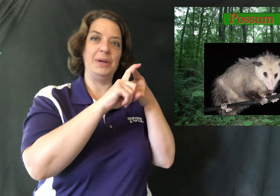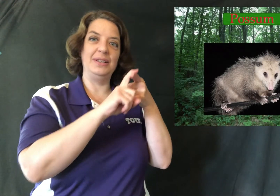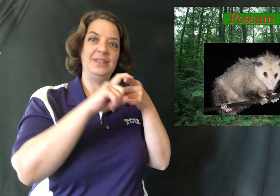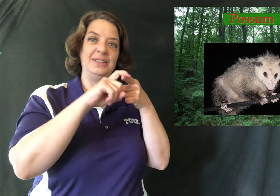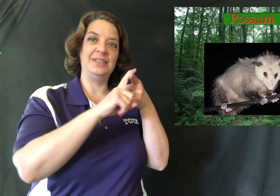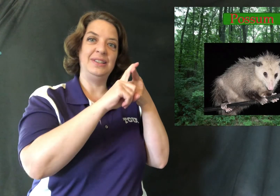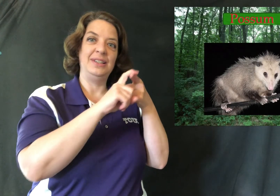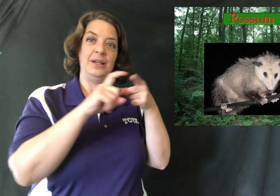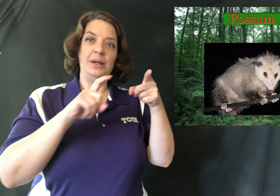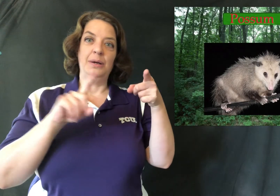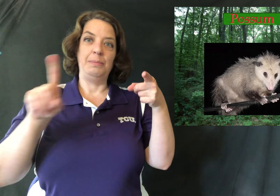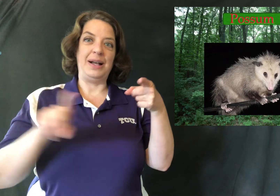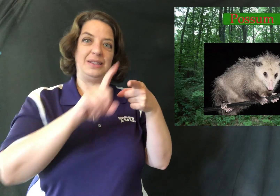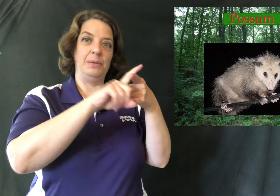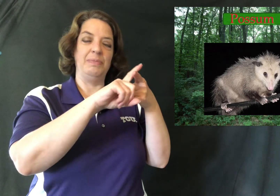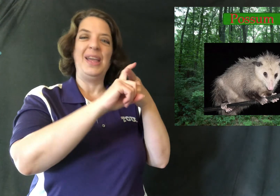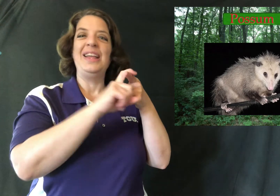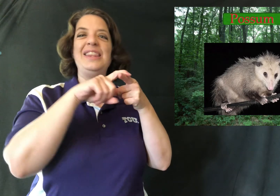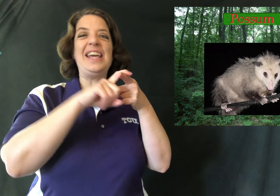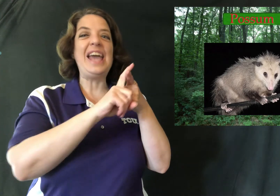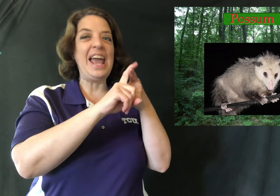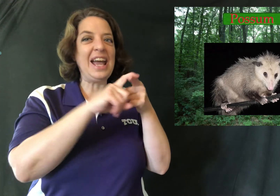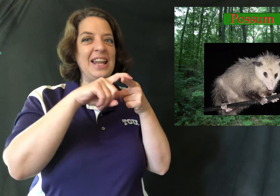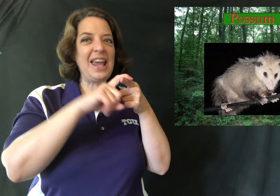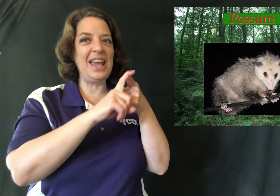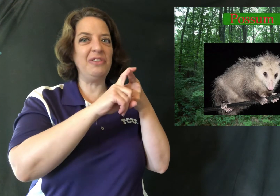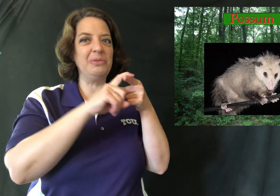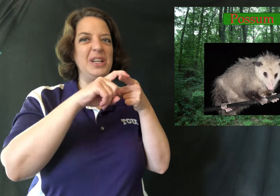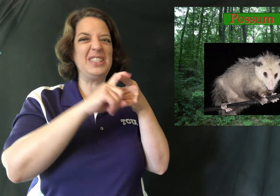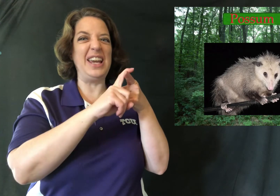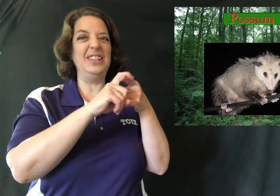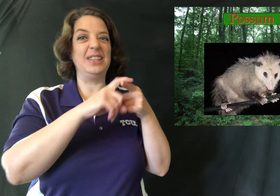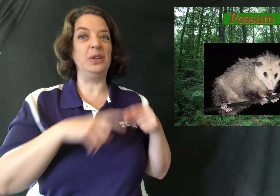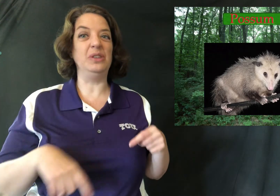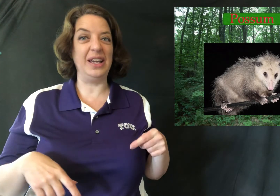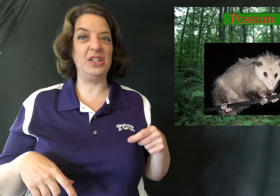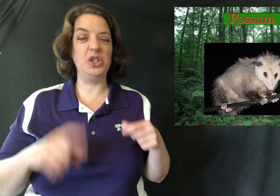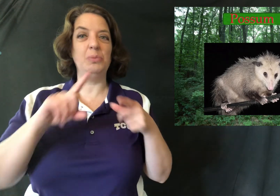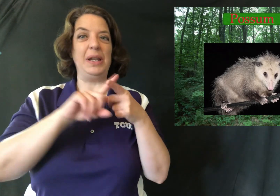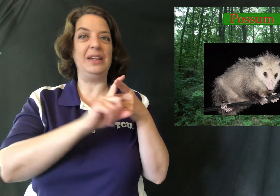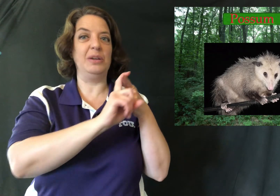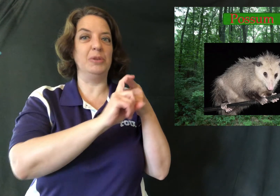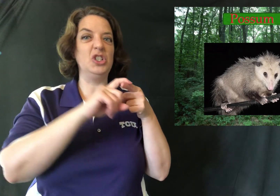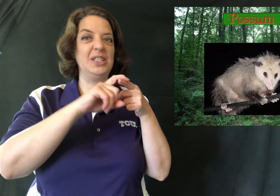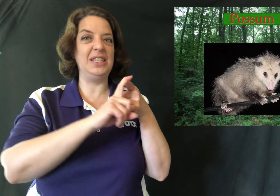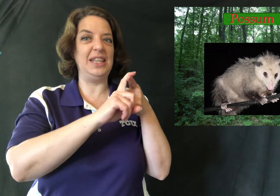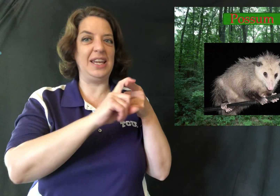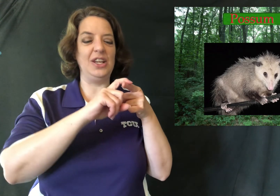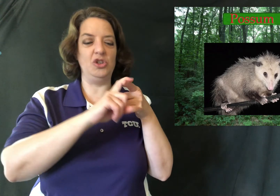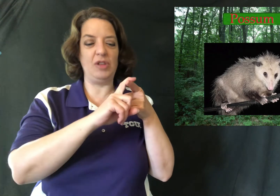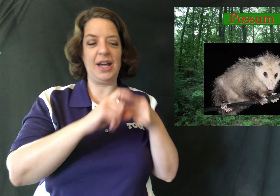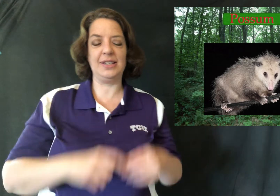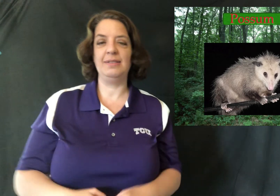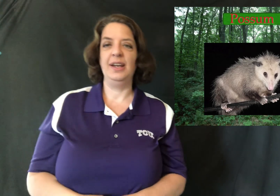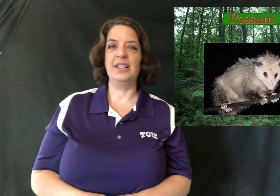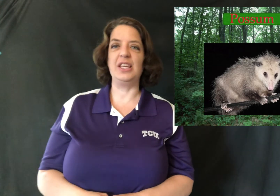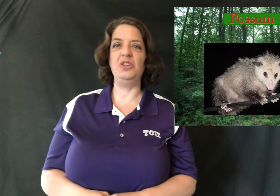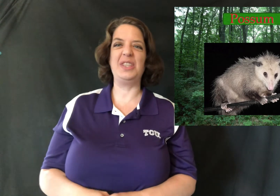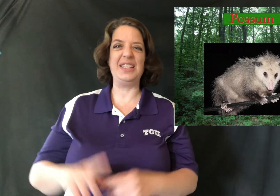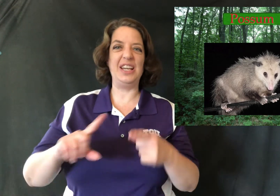possum they can hang from their tails they don't like to but in an emergency they can do that because they use that tail